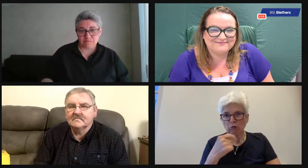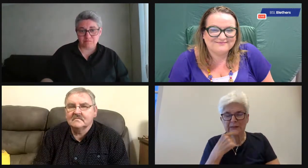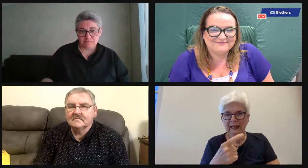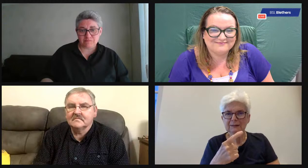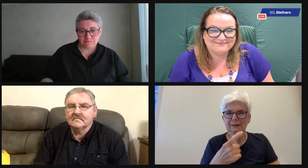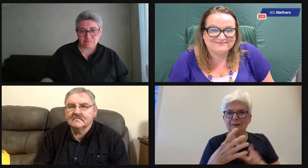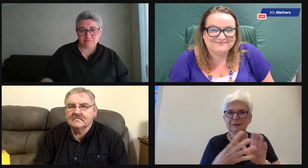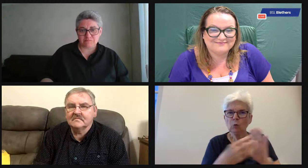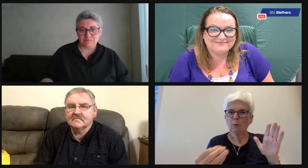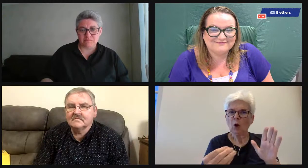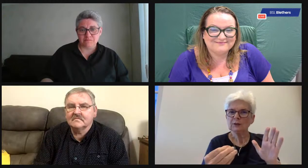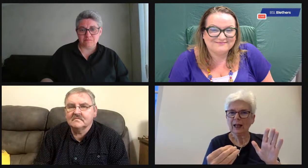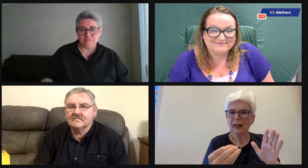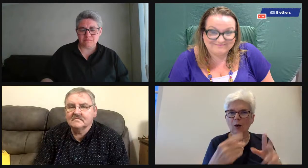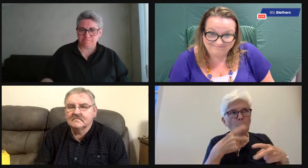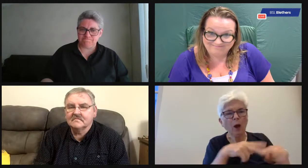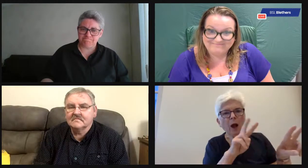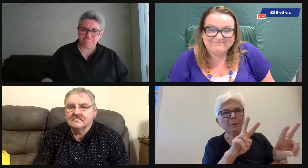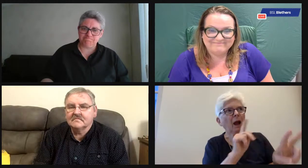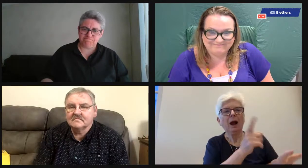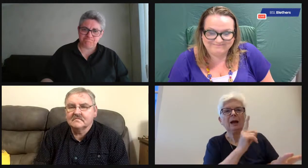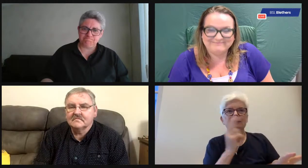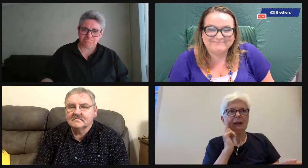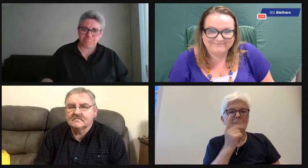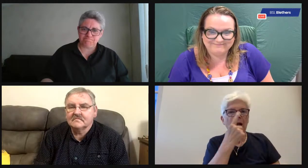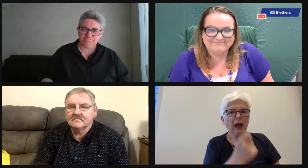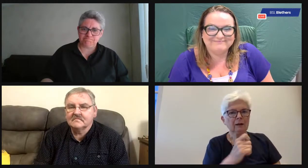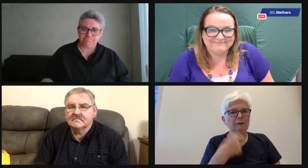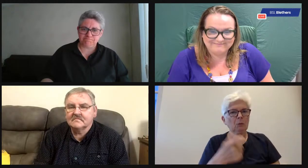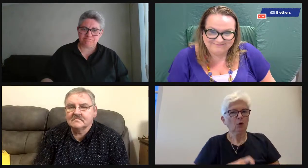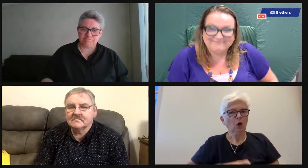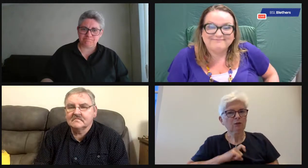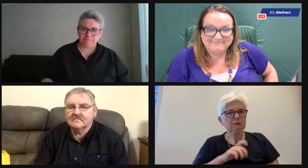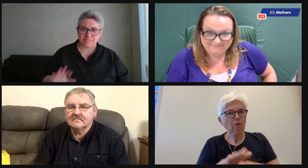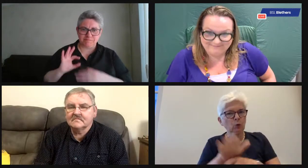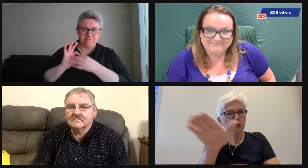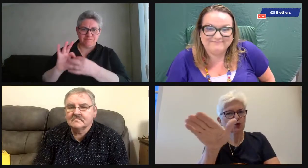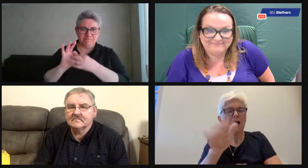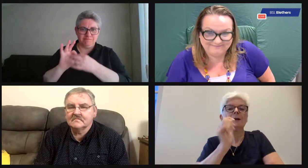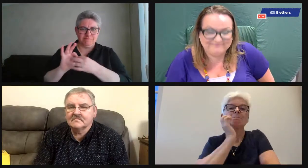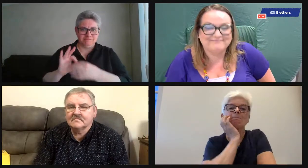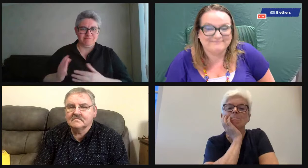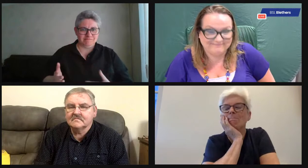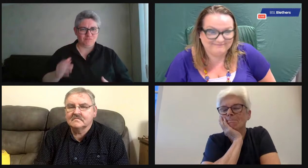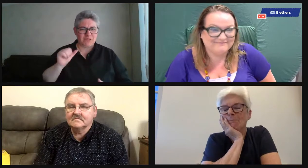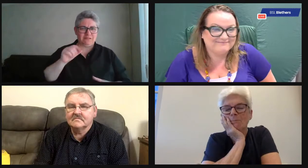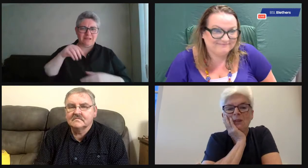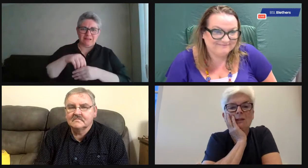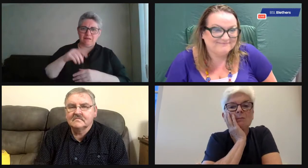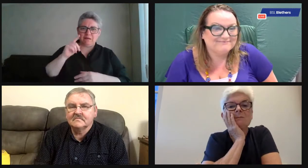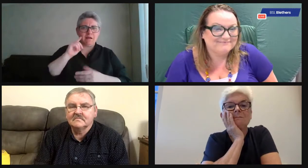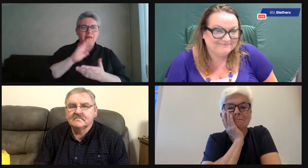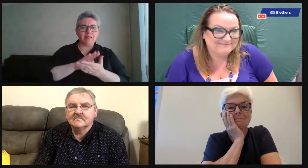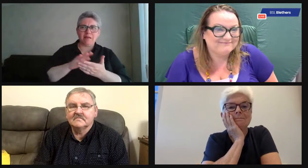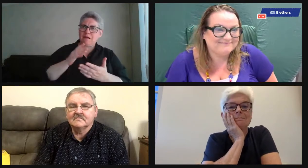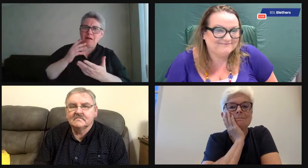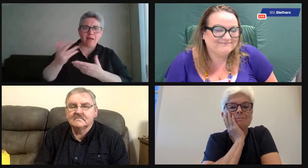volunteering. So as Moira said, we provide role models for younger deaf kids to give them confidence for the future. And that's important.